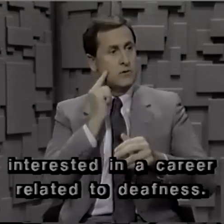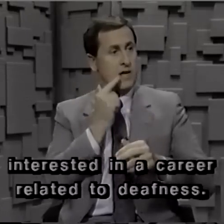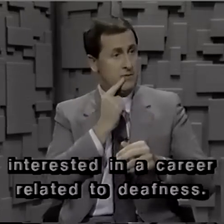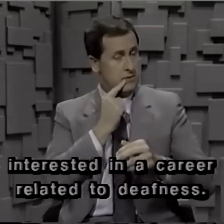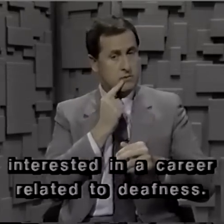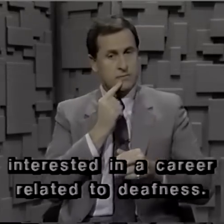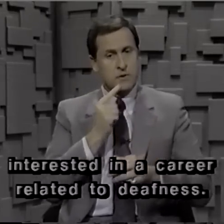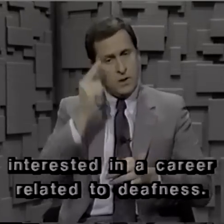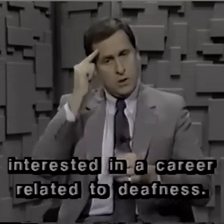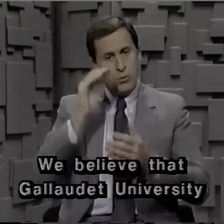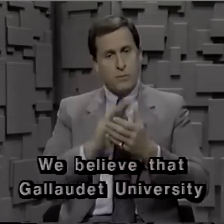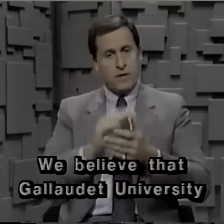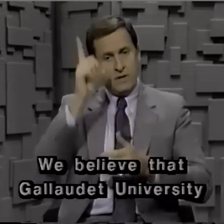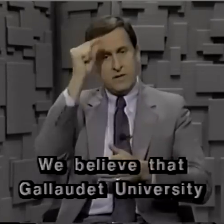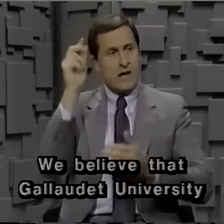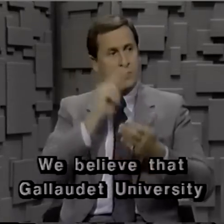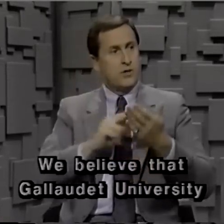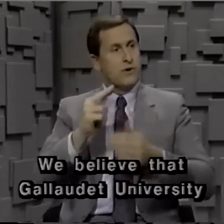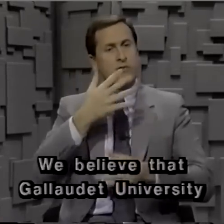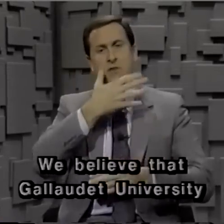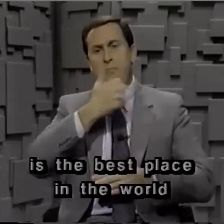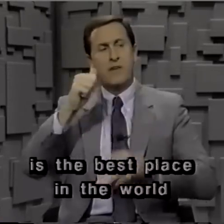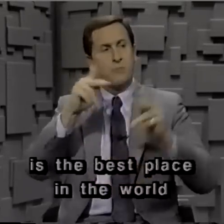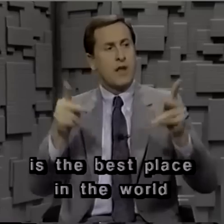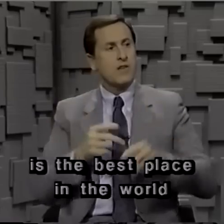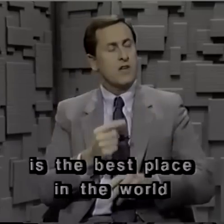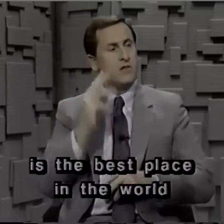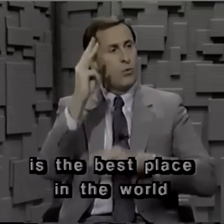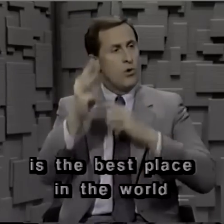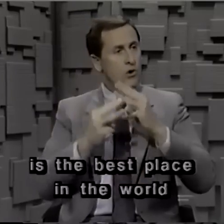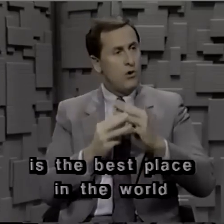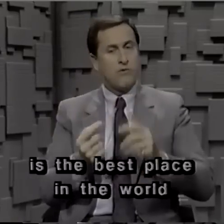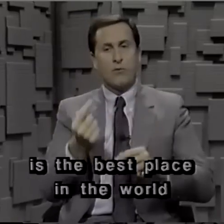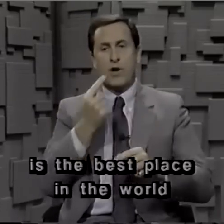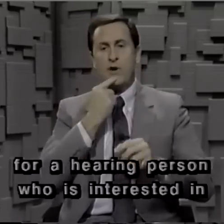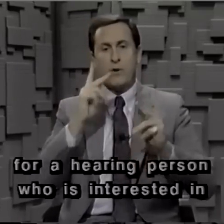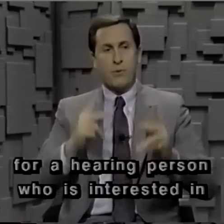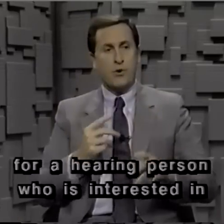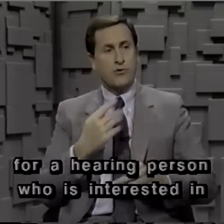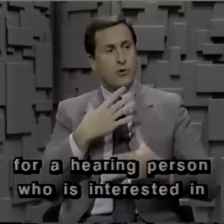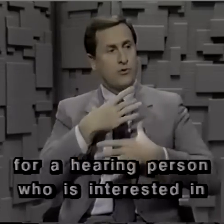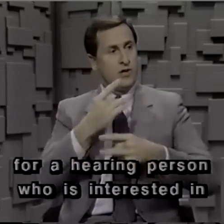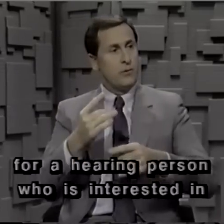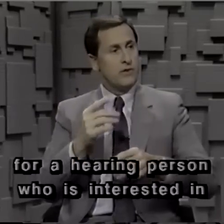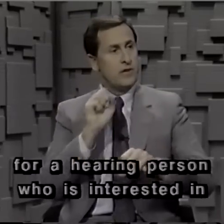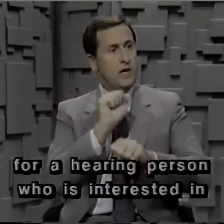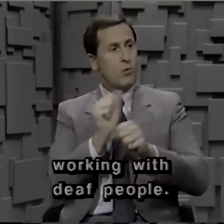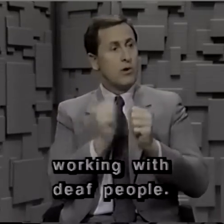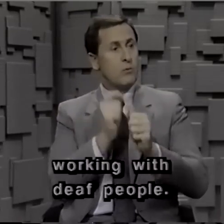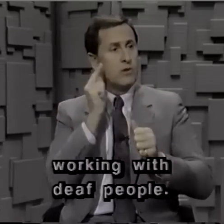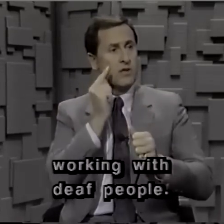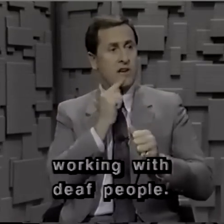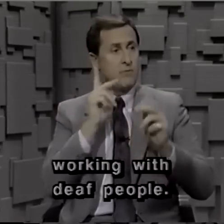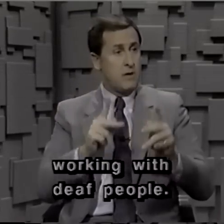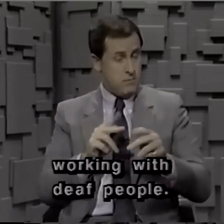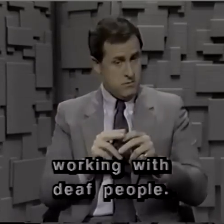to deafness. We believe that Gallaudet University is the best place in the world for a hearing person who's interested in working with deaf people.